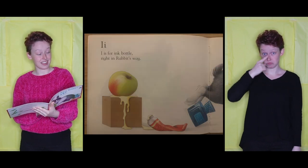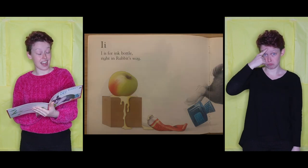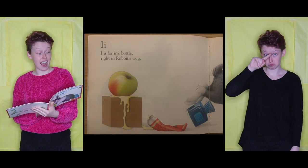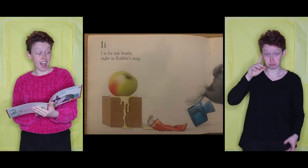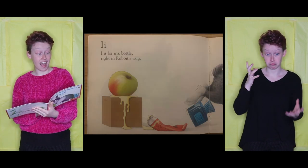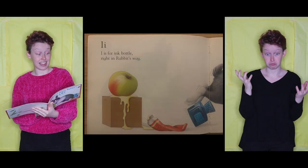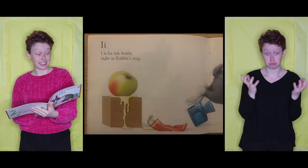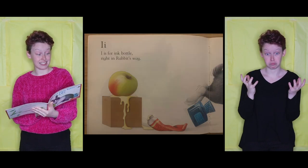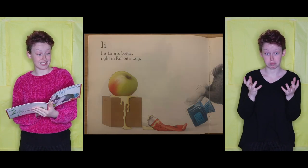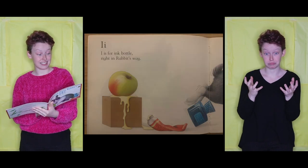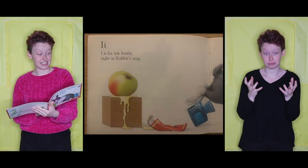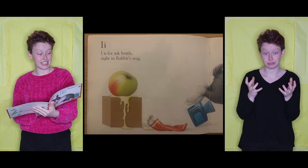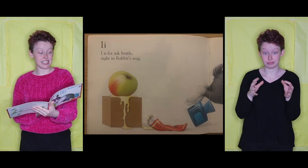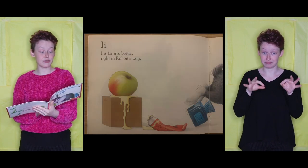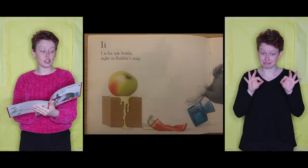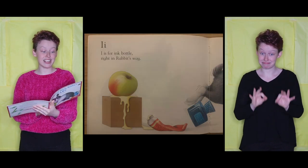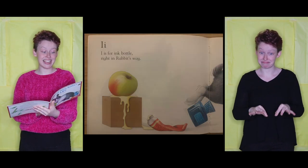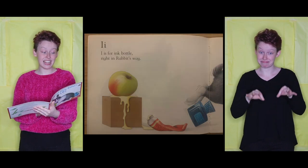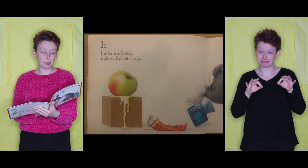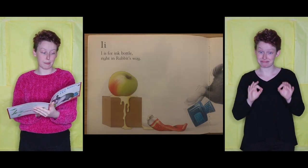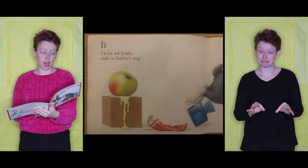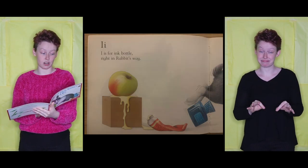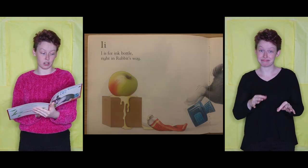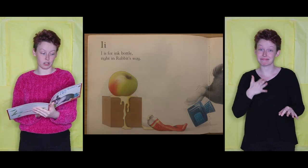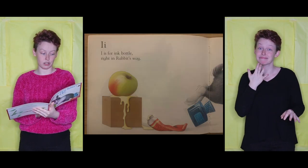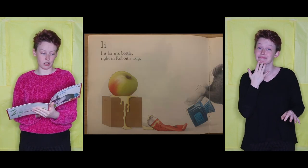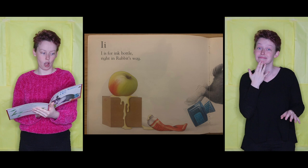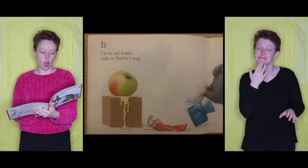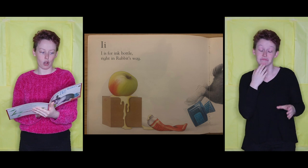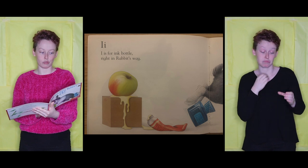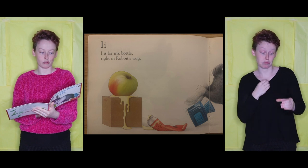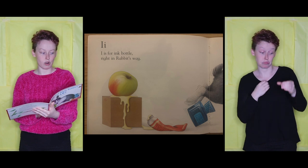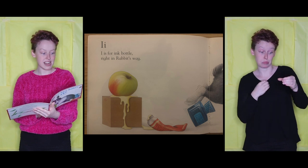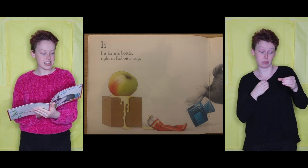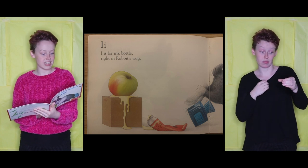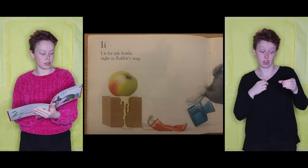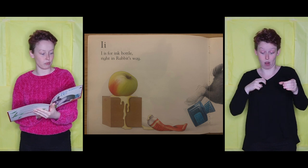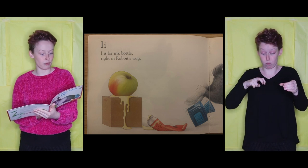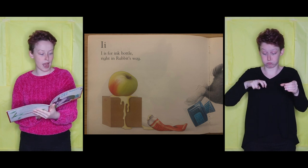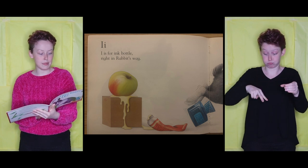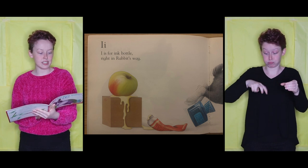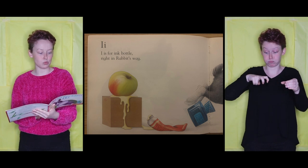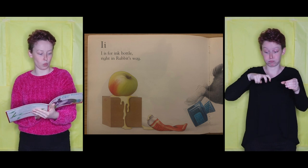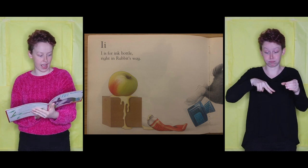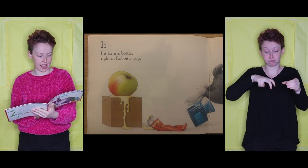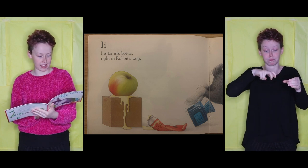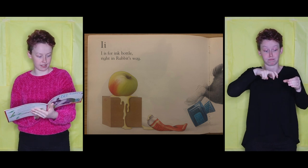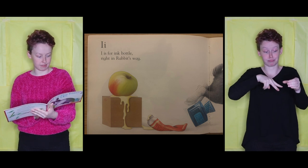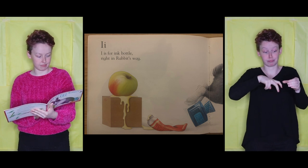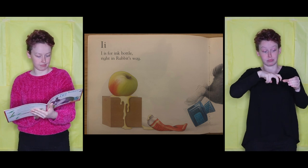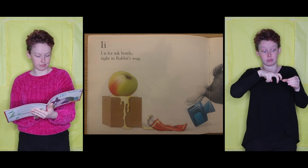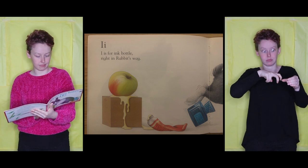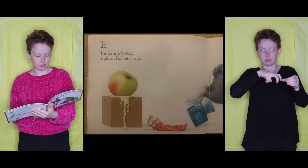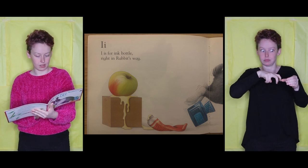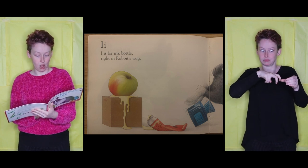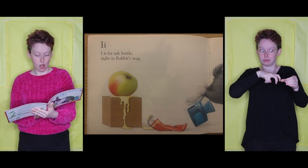I is for Ink Bottle, right in rabbit's way.